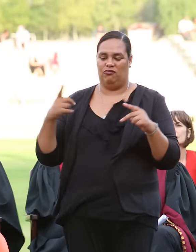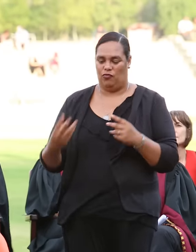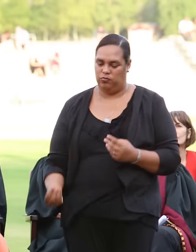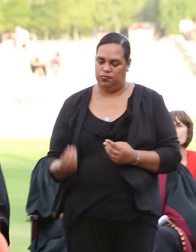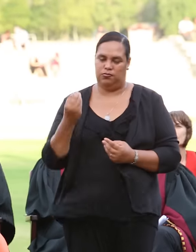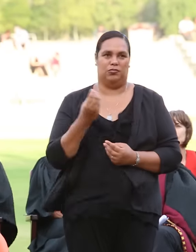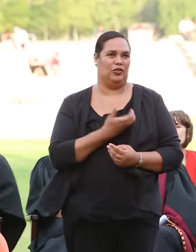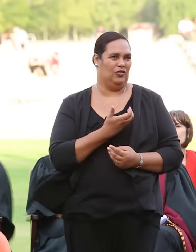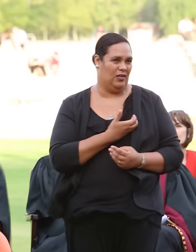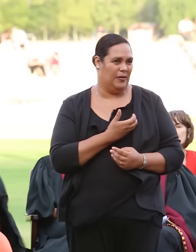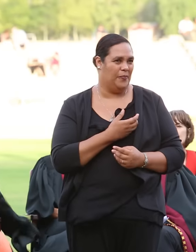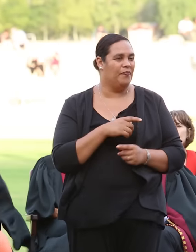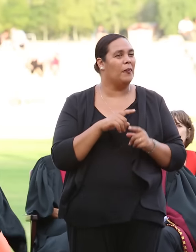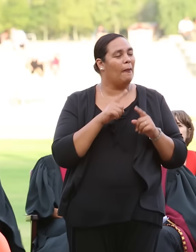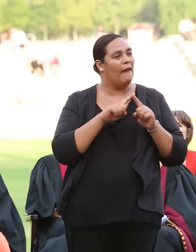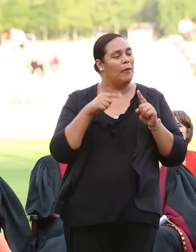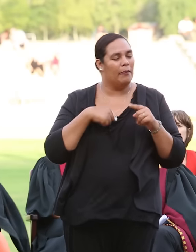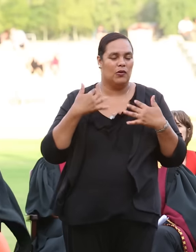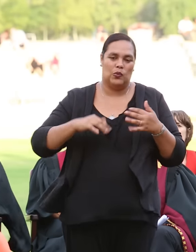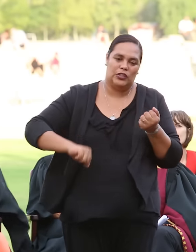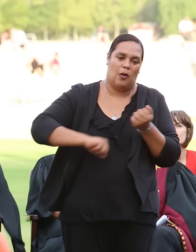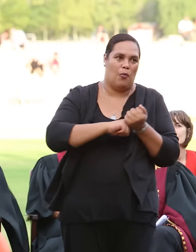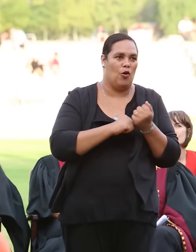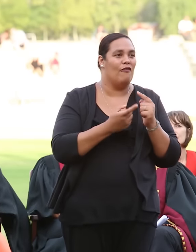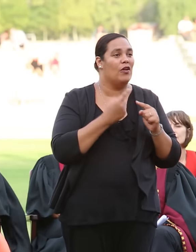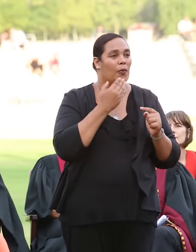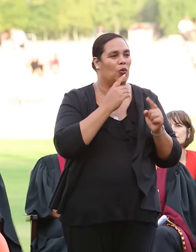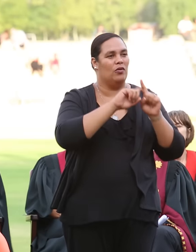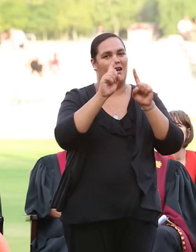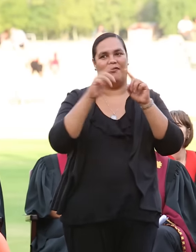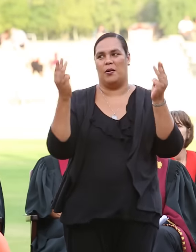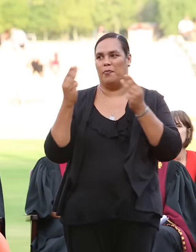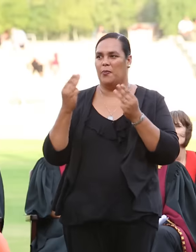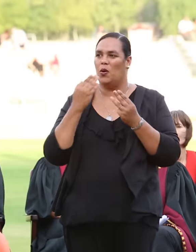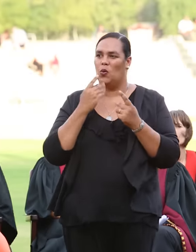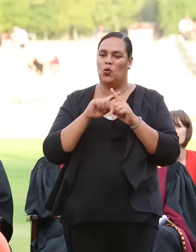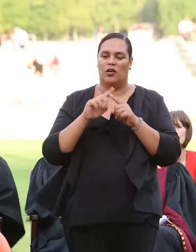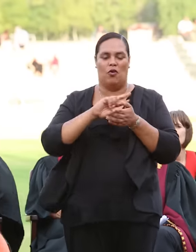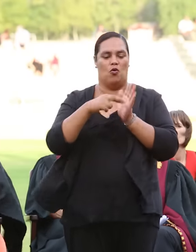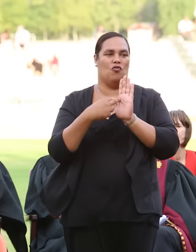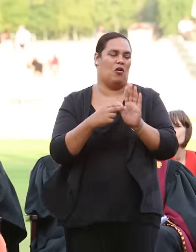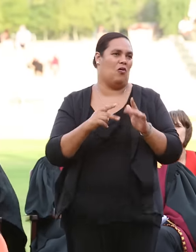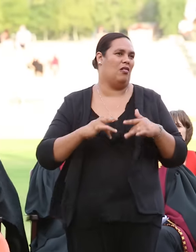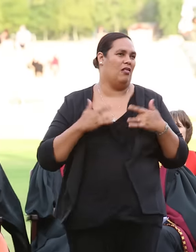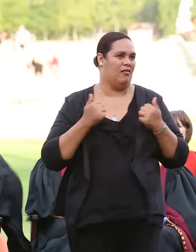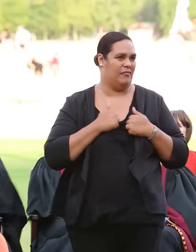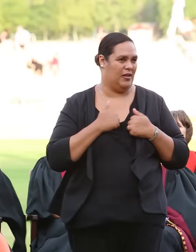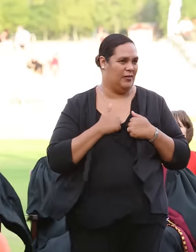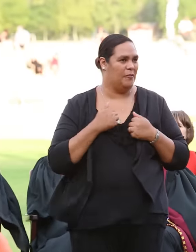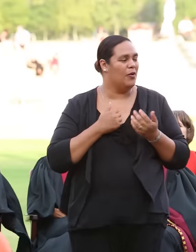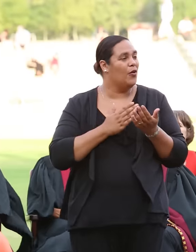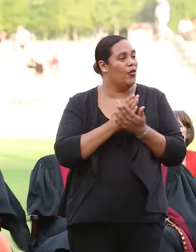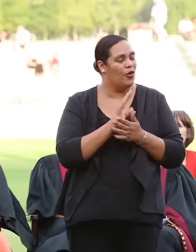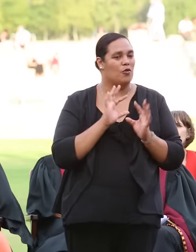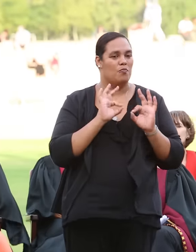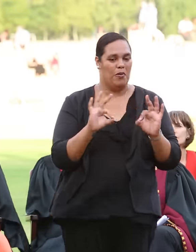I was the product of an abundance of support from so many different people who played a role in my life. I was put through an